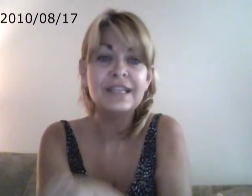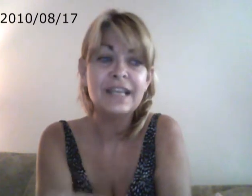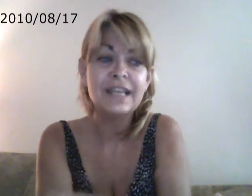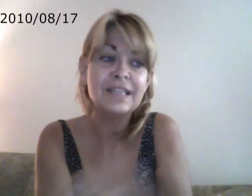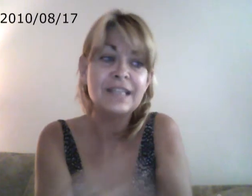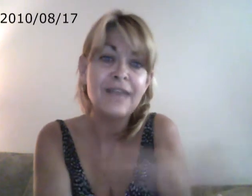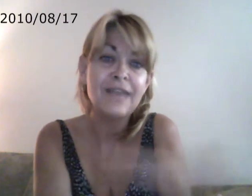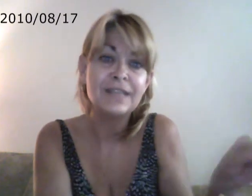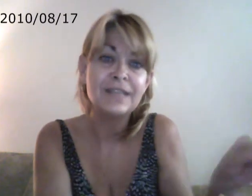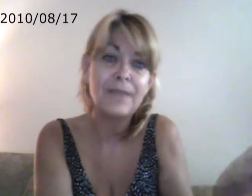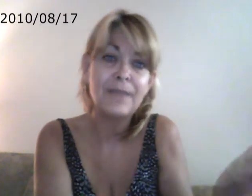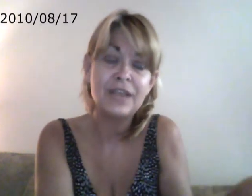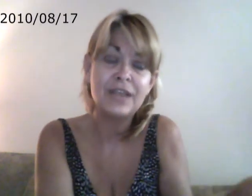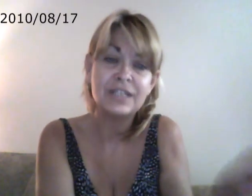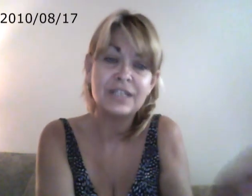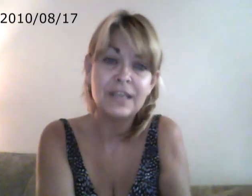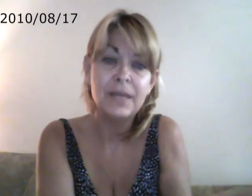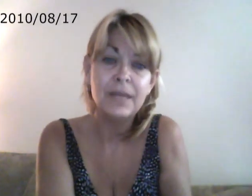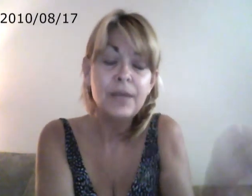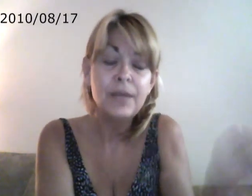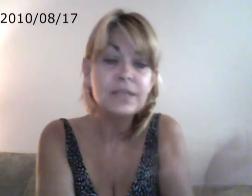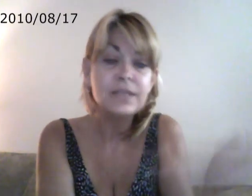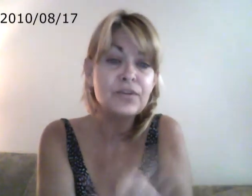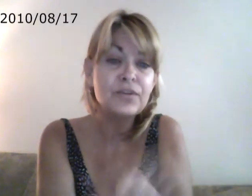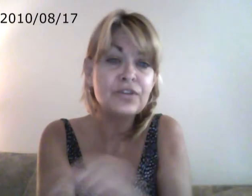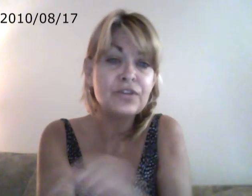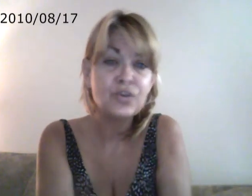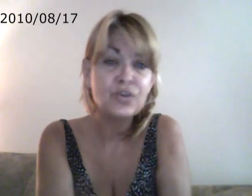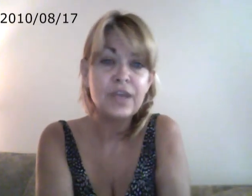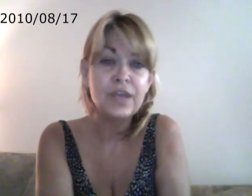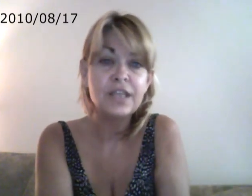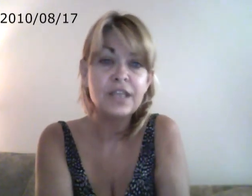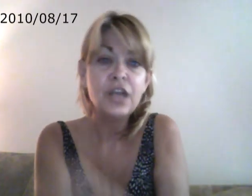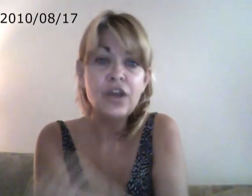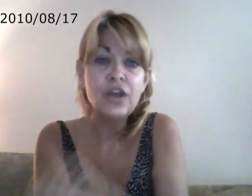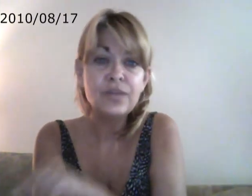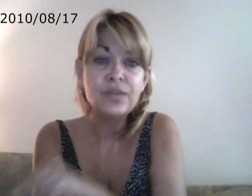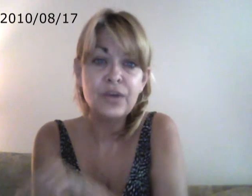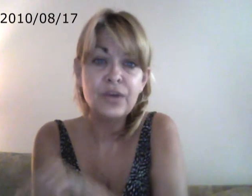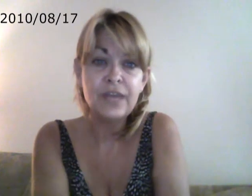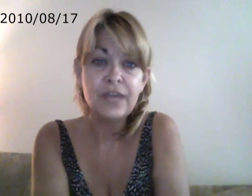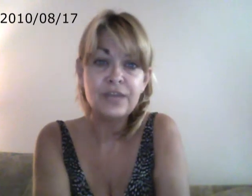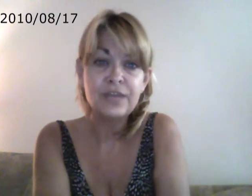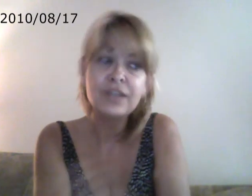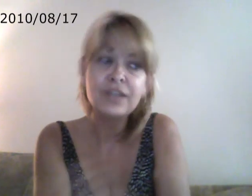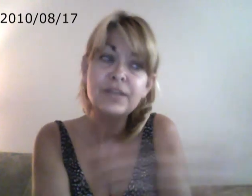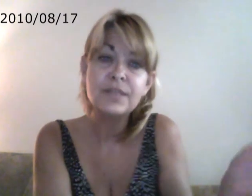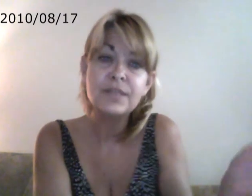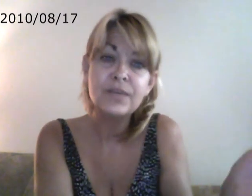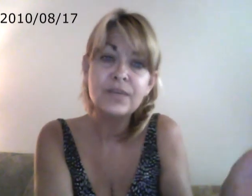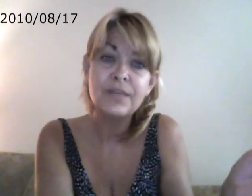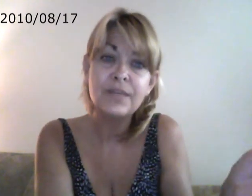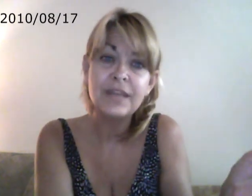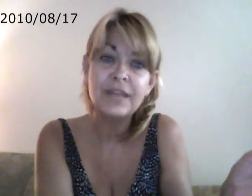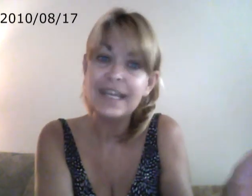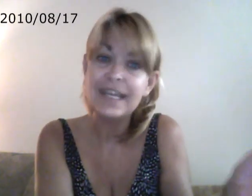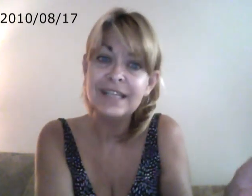takes to have the same passion as him. But it's a personal choice not to want to go in that direction but to support somebody that is